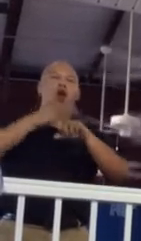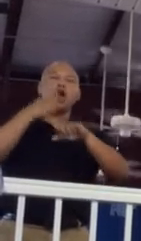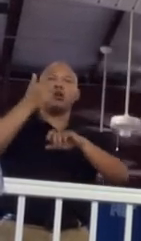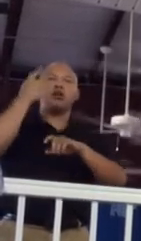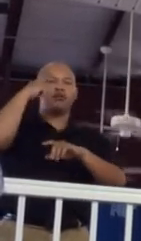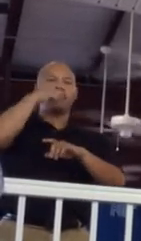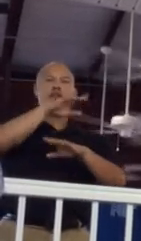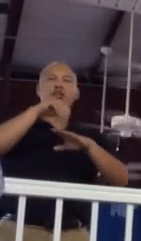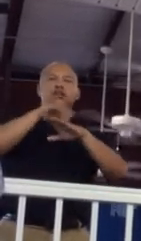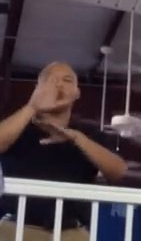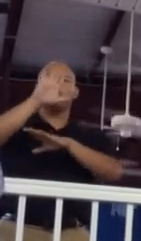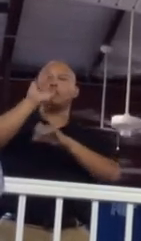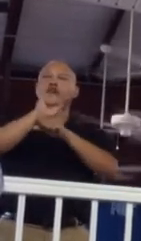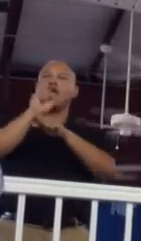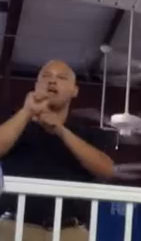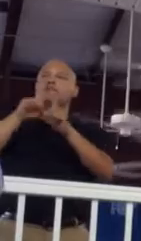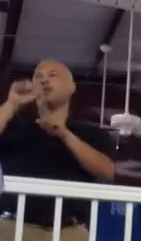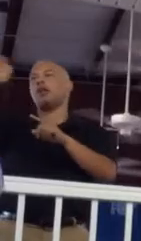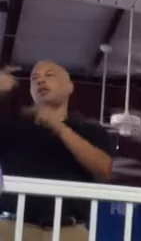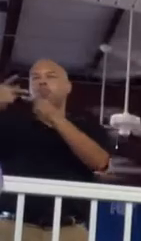for him to ship your jobs overseas.